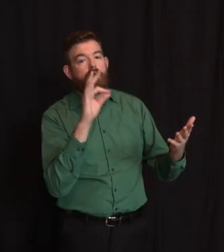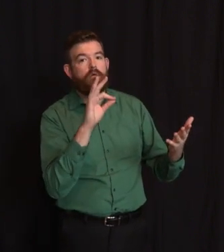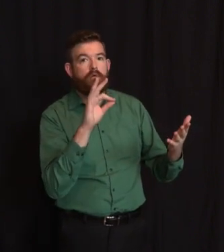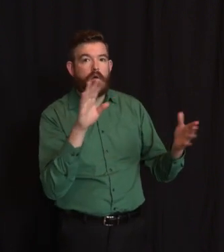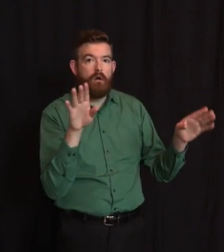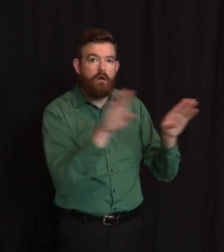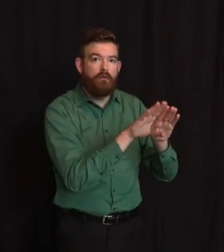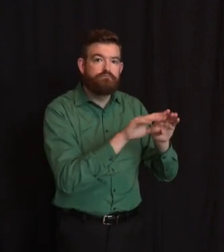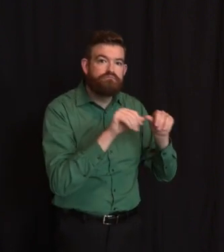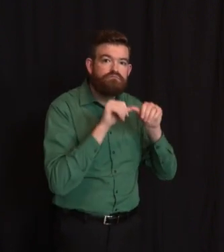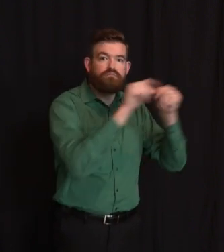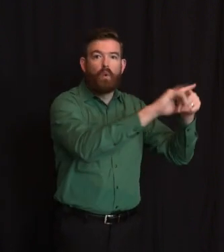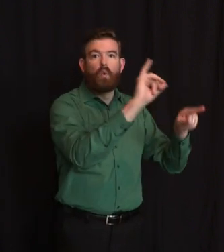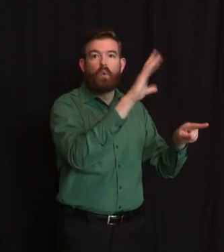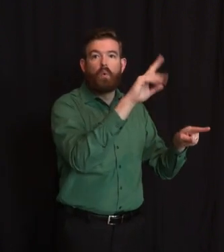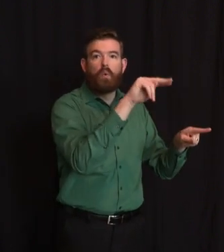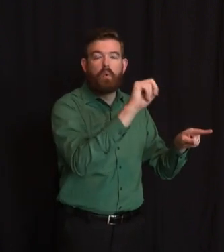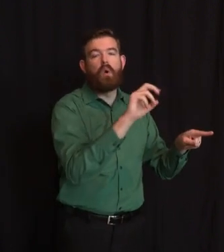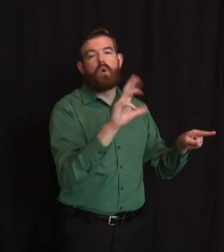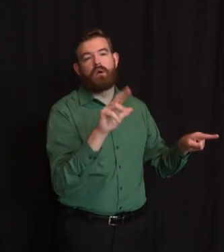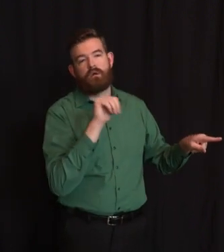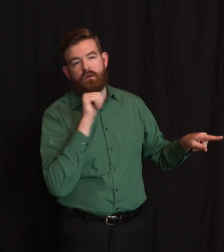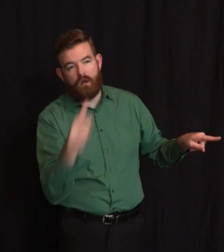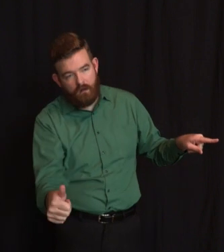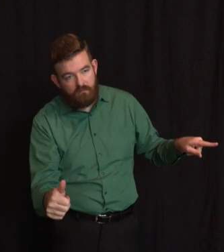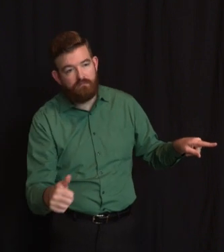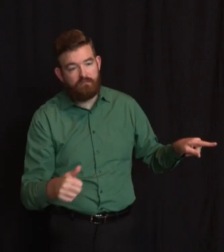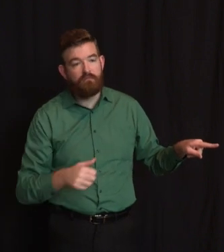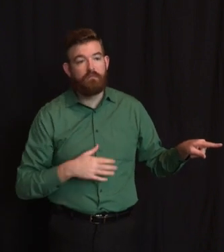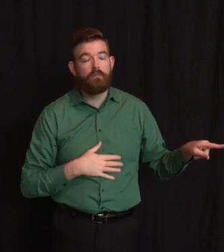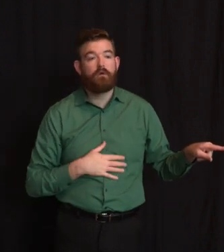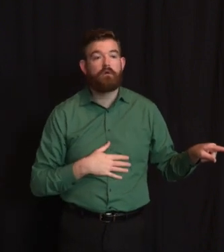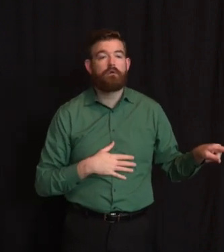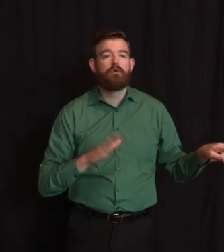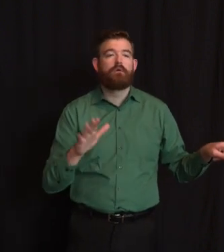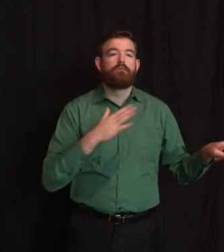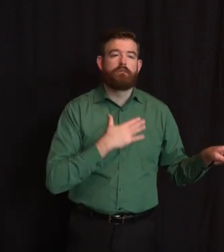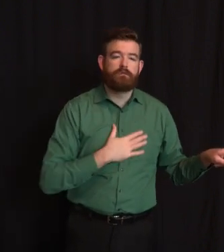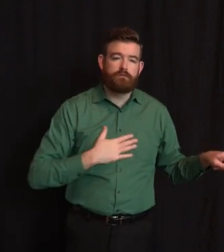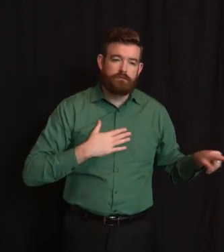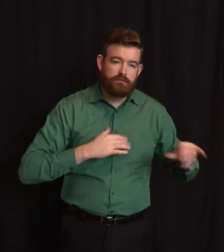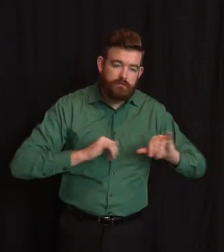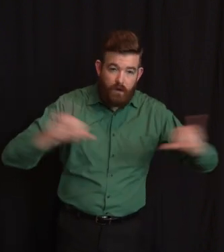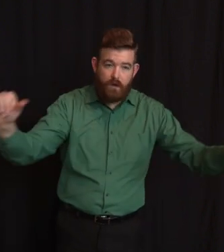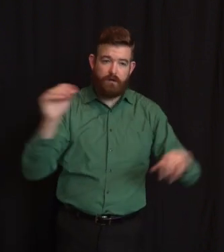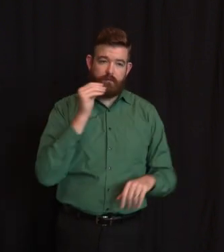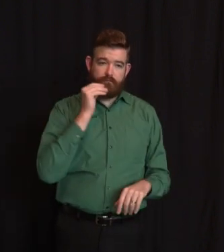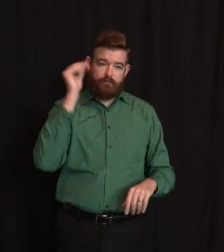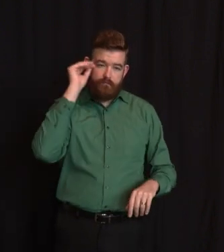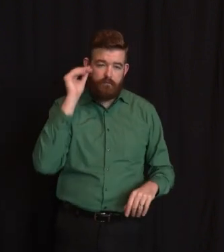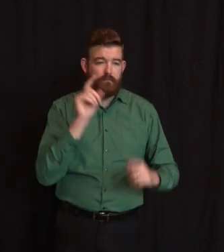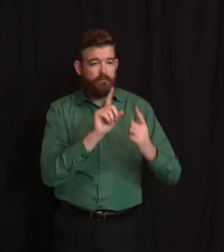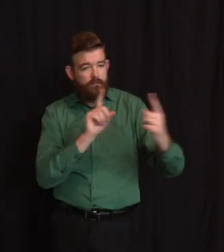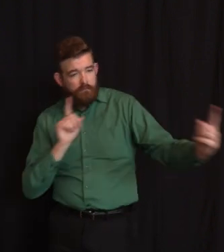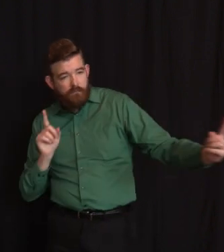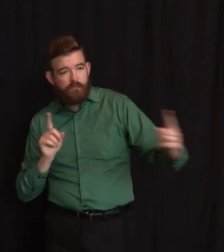I know it's not fun. I know people are stir crazy. I don't blame you. I get it. But we are cracking the backs,